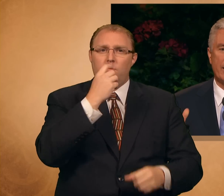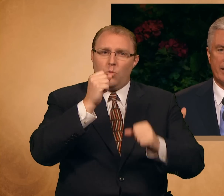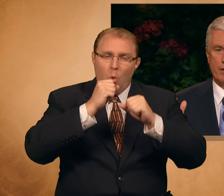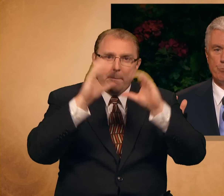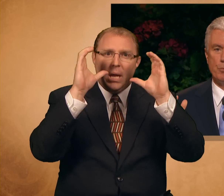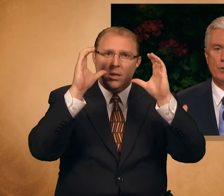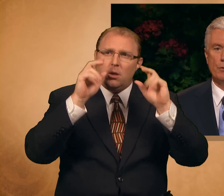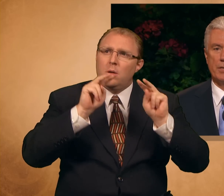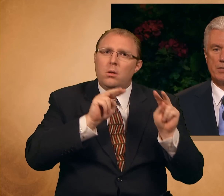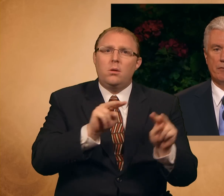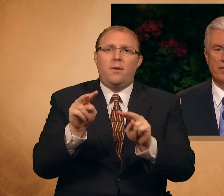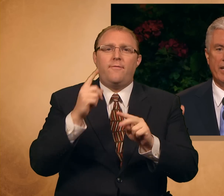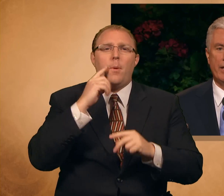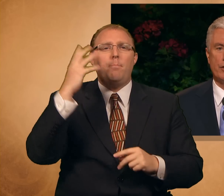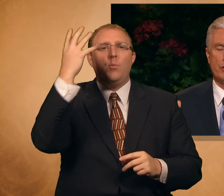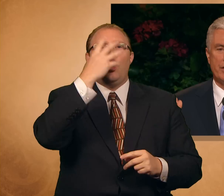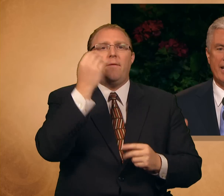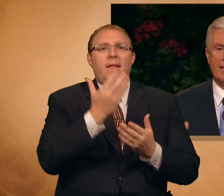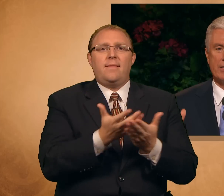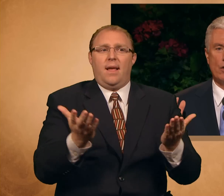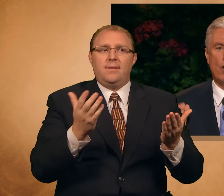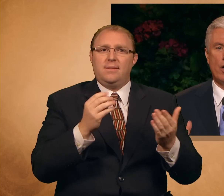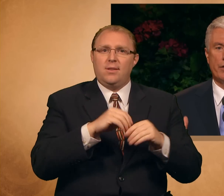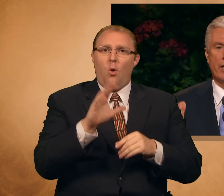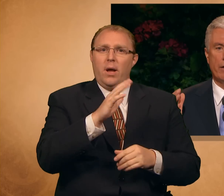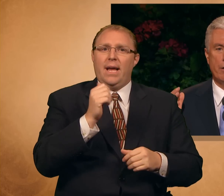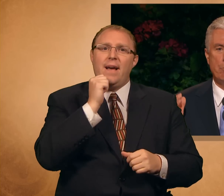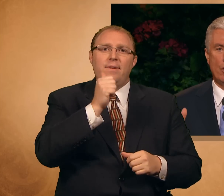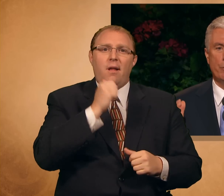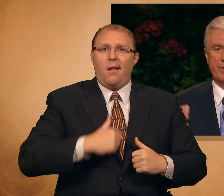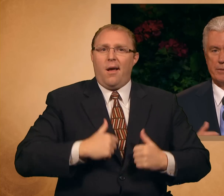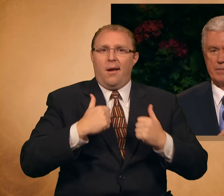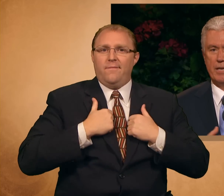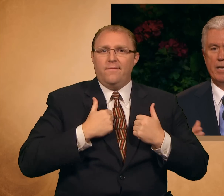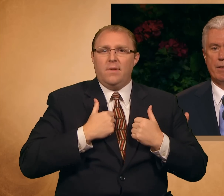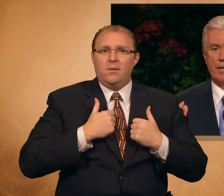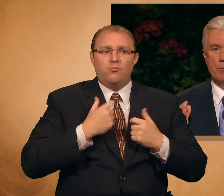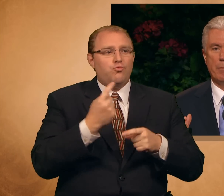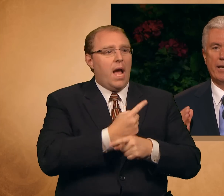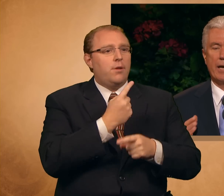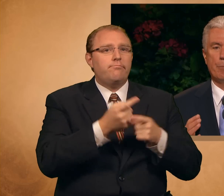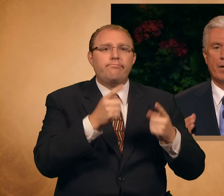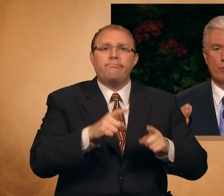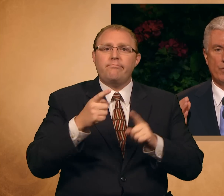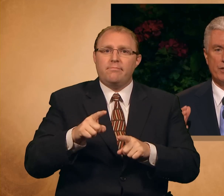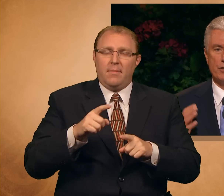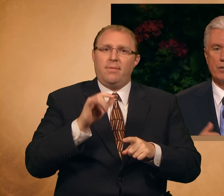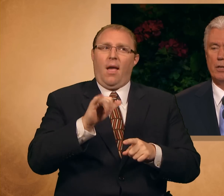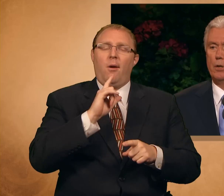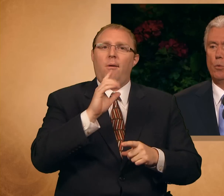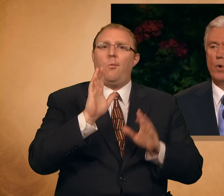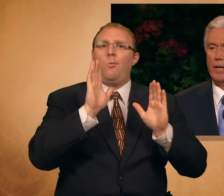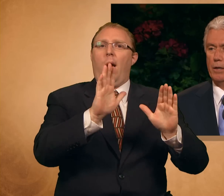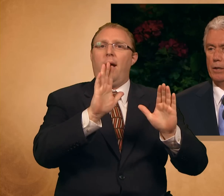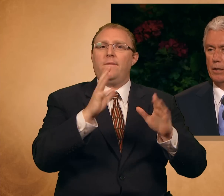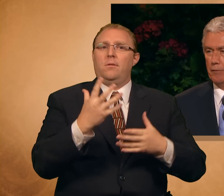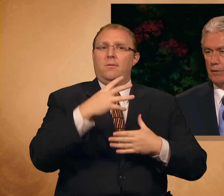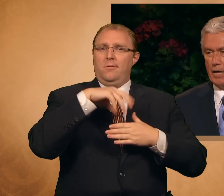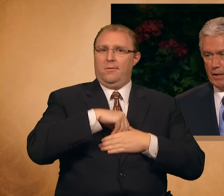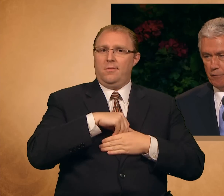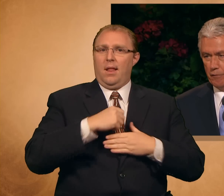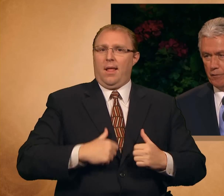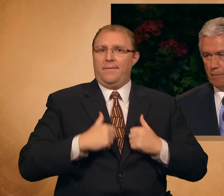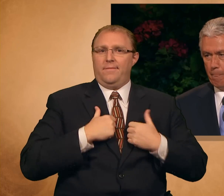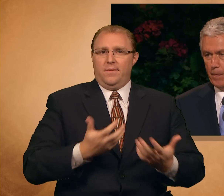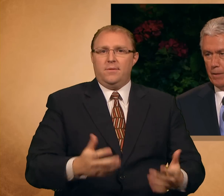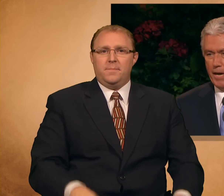elegant beauties of each day's ordinary moments that make up a rich, well-lived